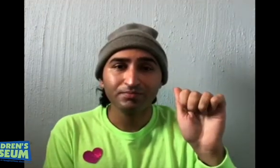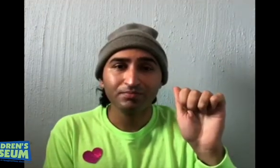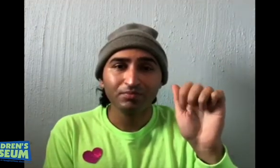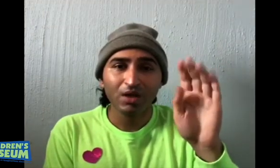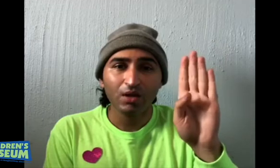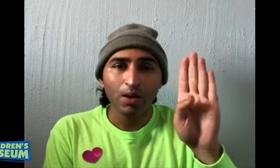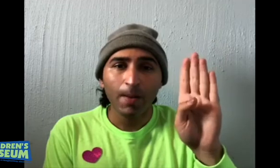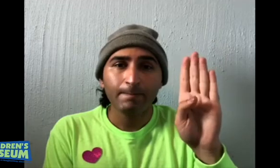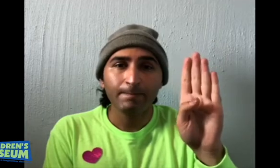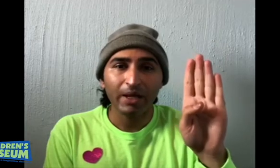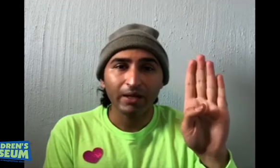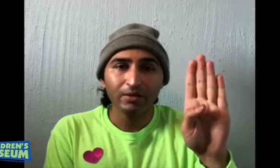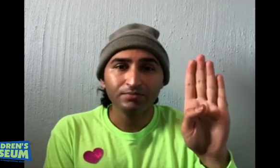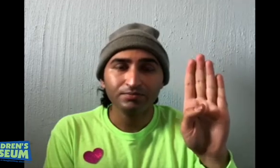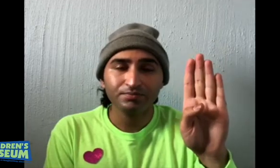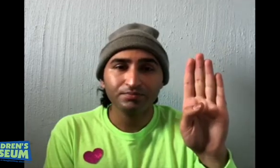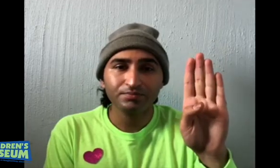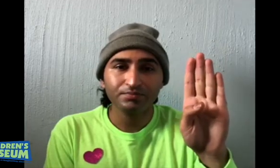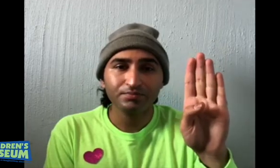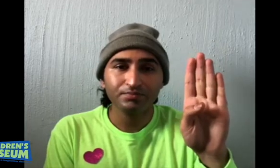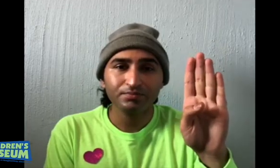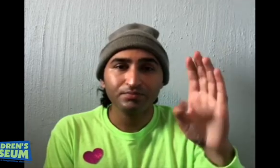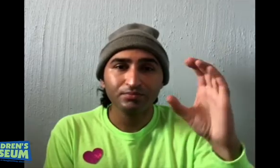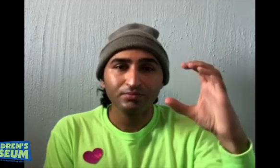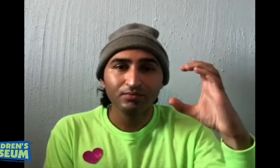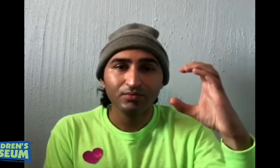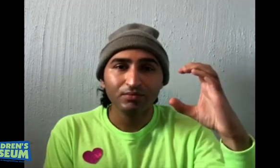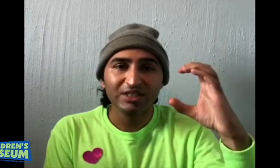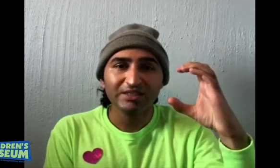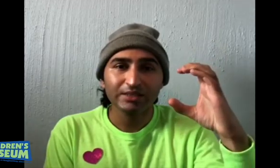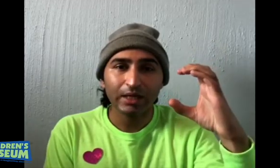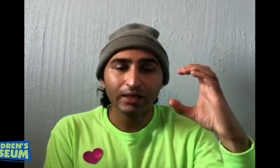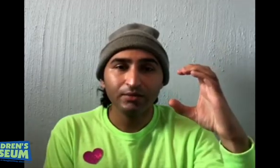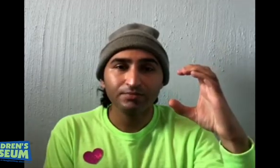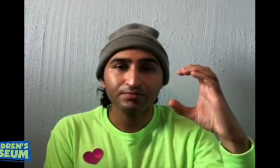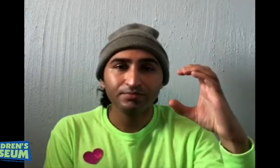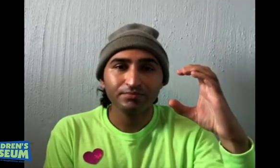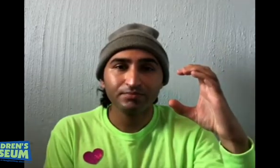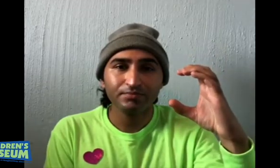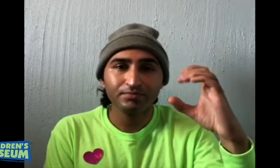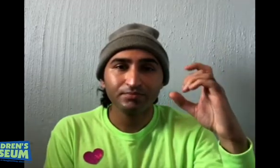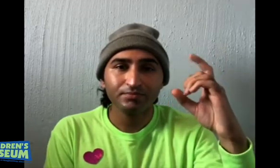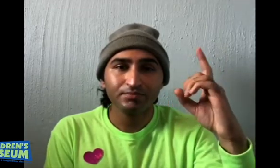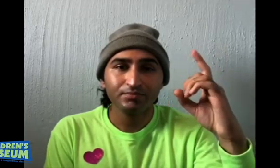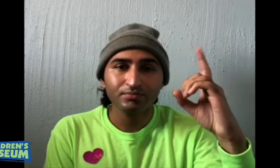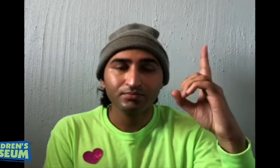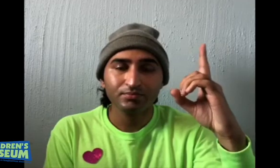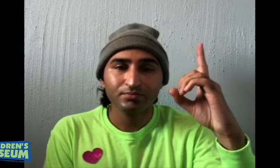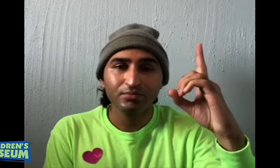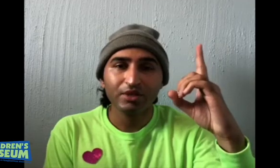A, B, C, D